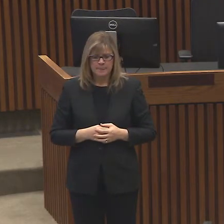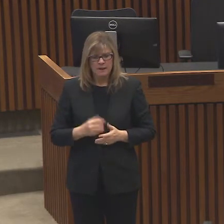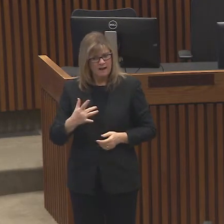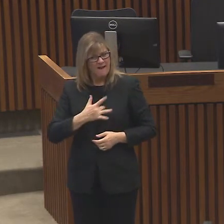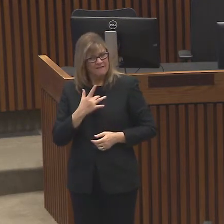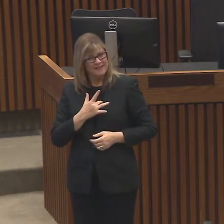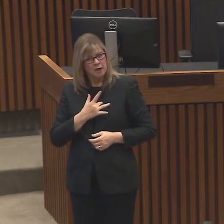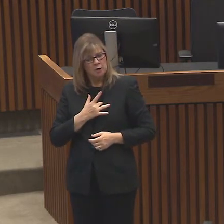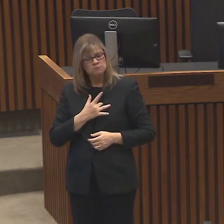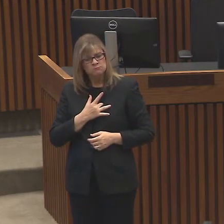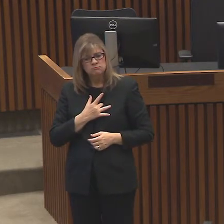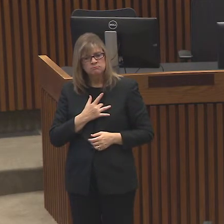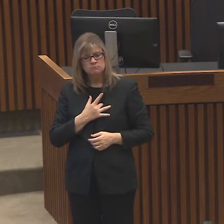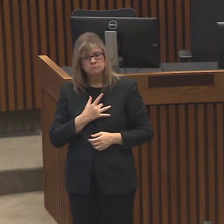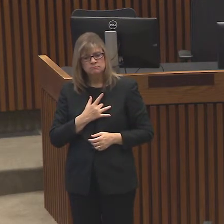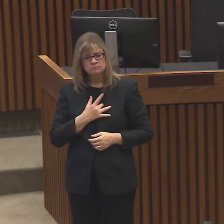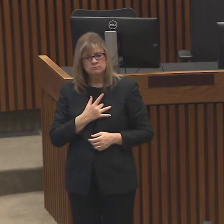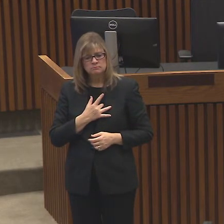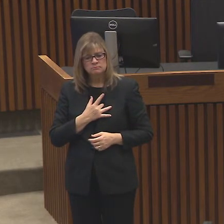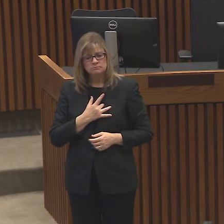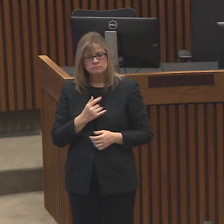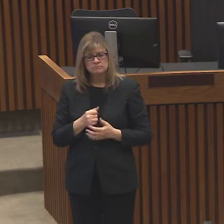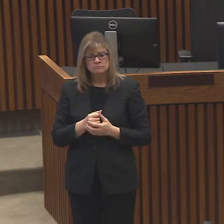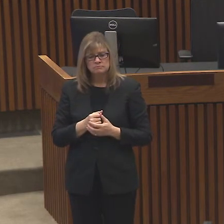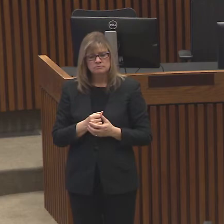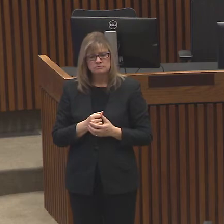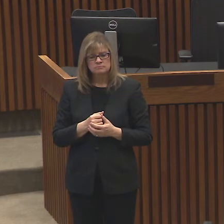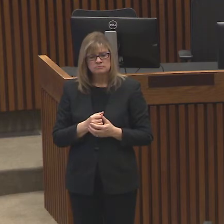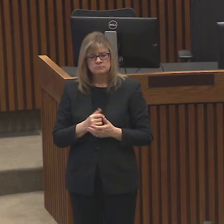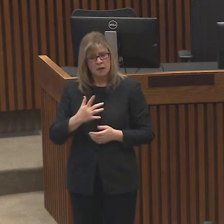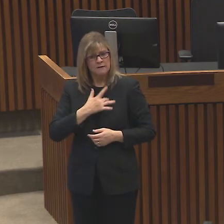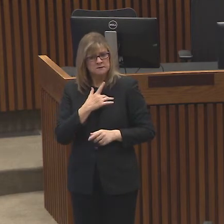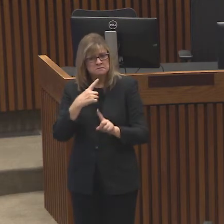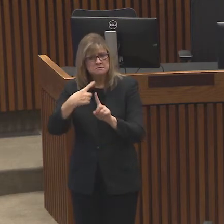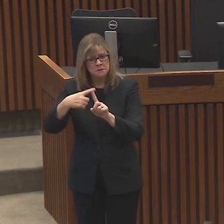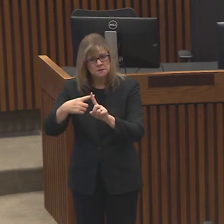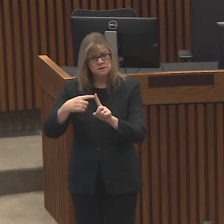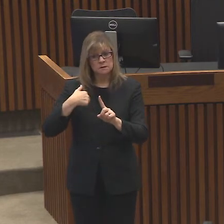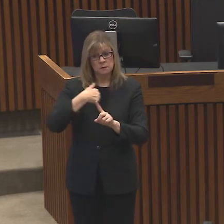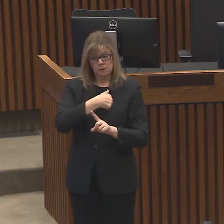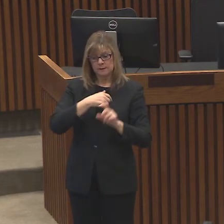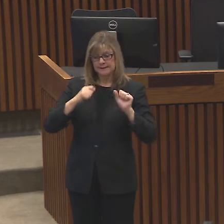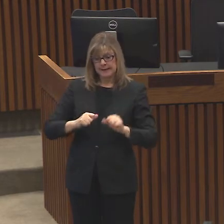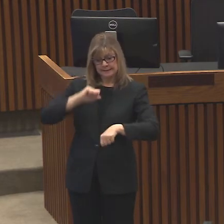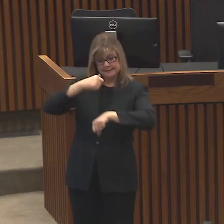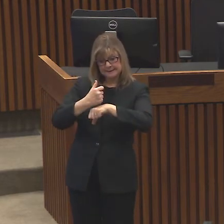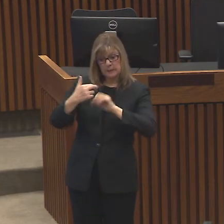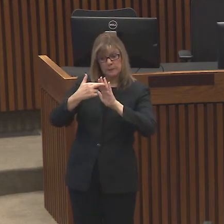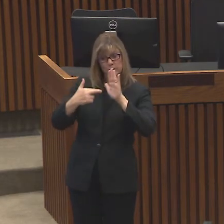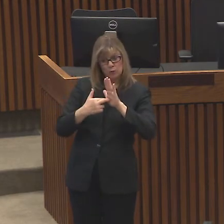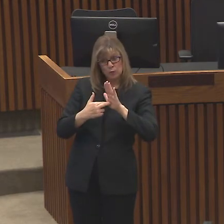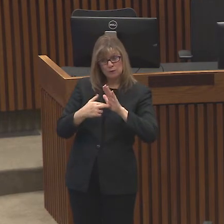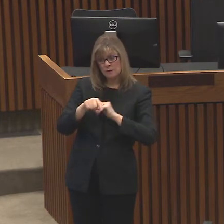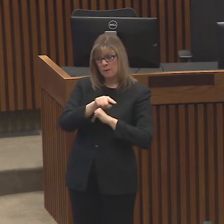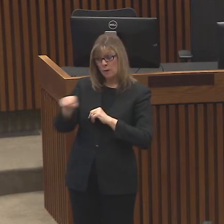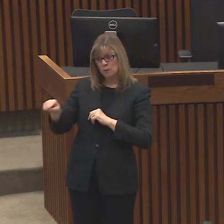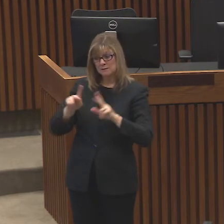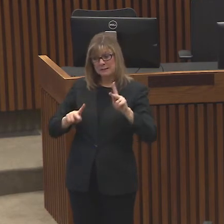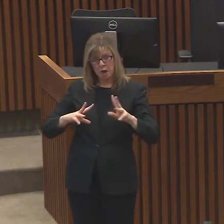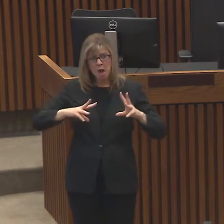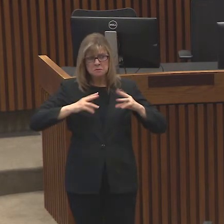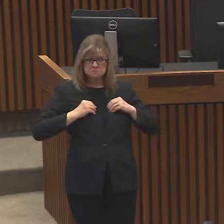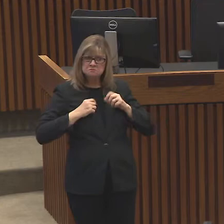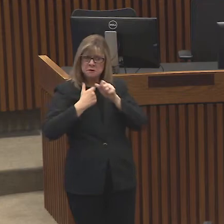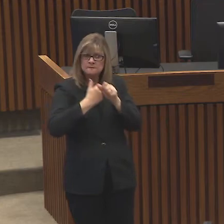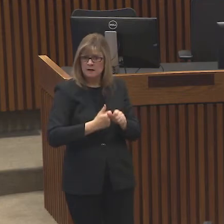able to strictly, uh, be able to put the rules out there with some reminders and people are responding. And that's the way